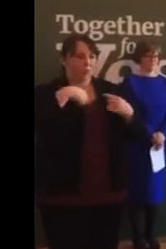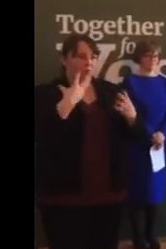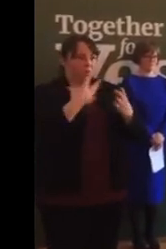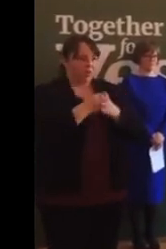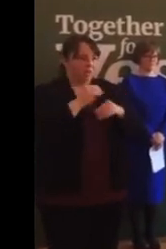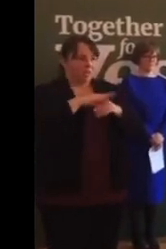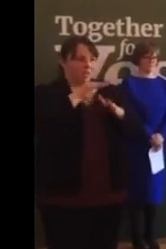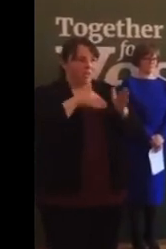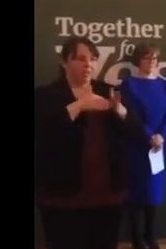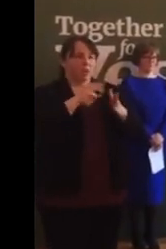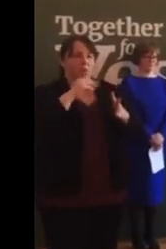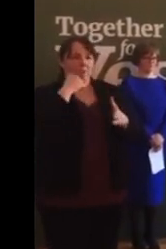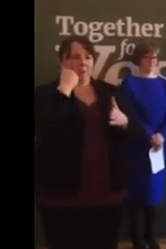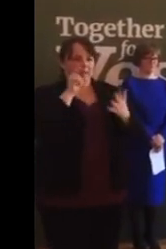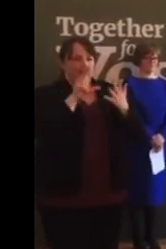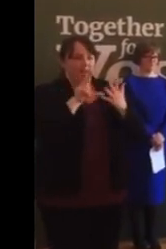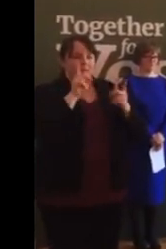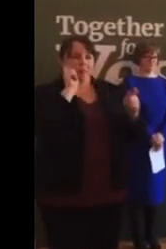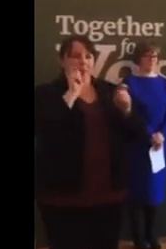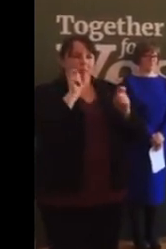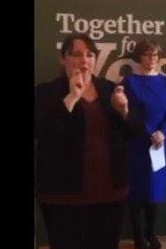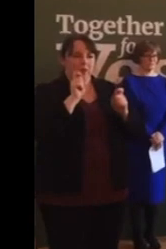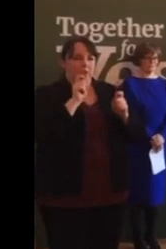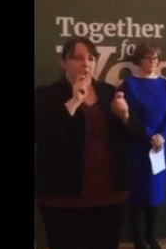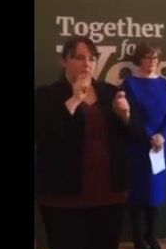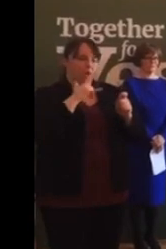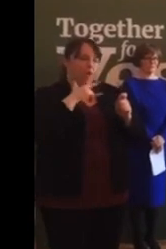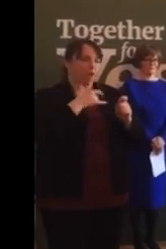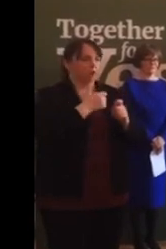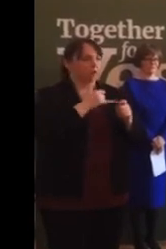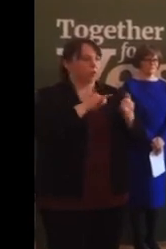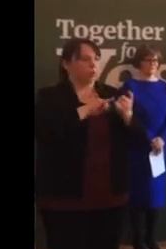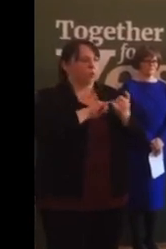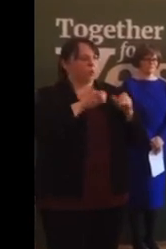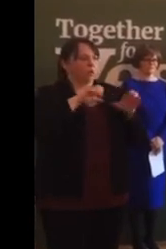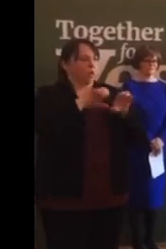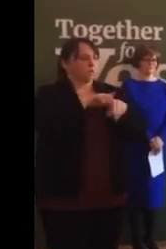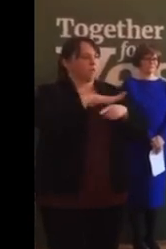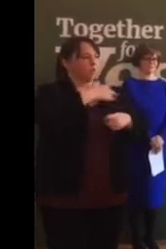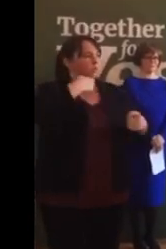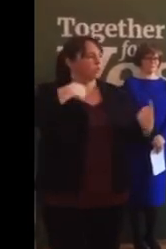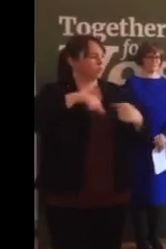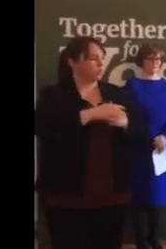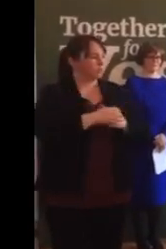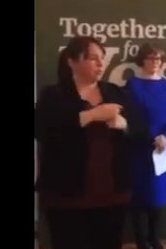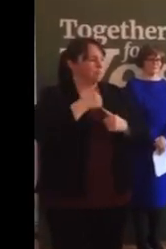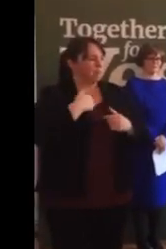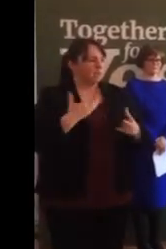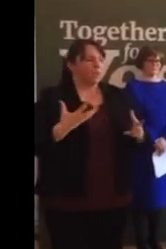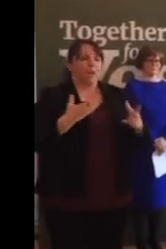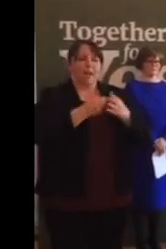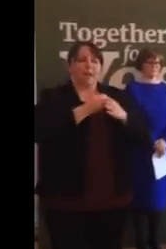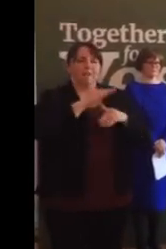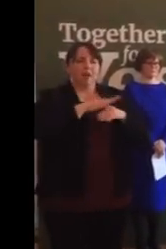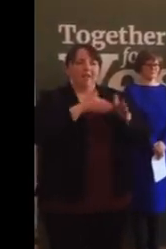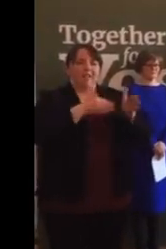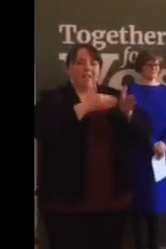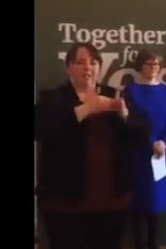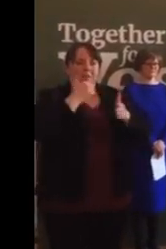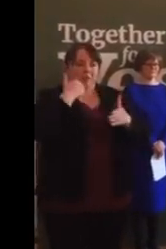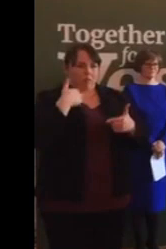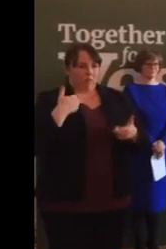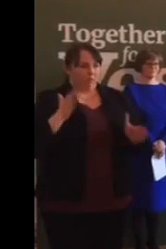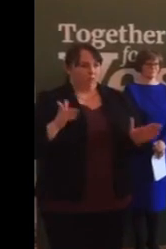because the Eighth Amendment has hurt those closest to us. We are together for Yes because we have travelled.